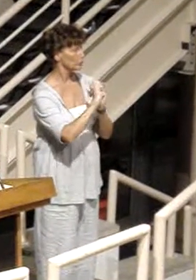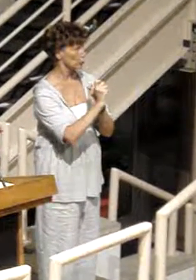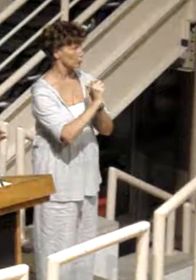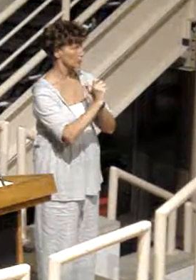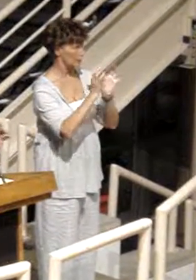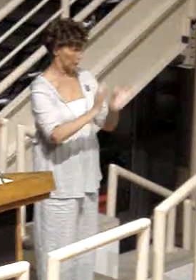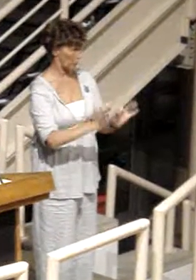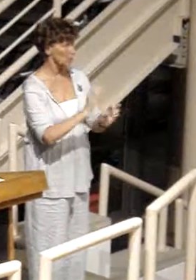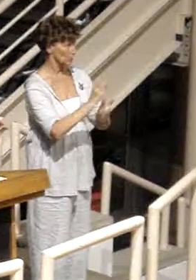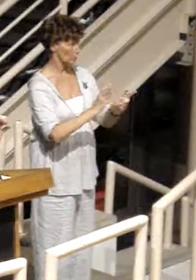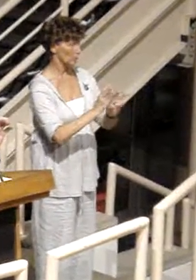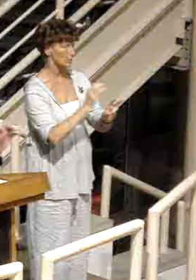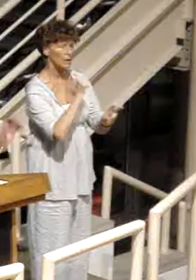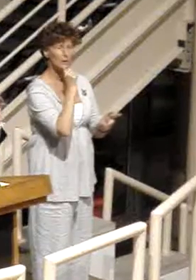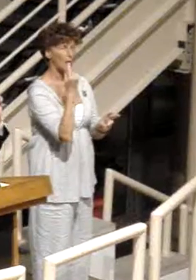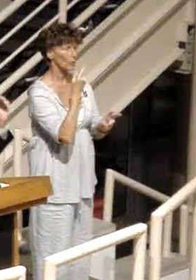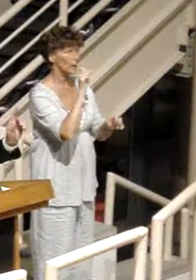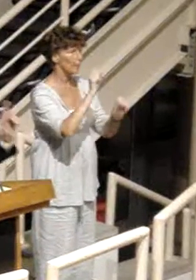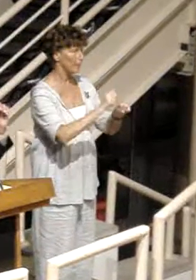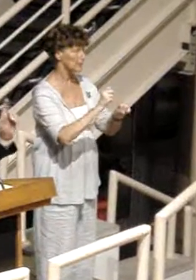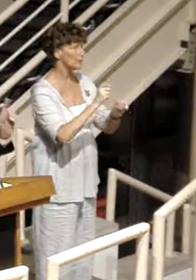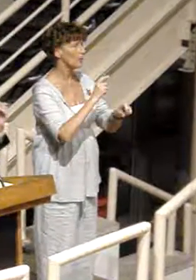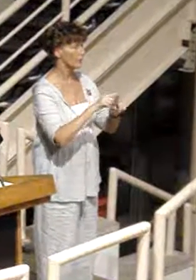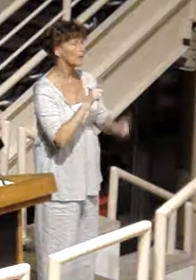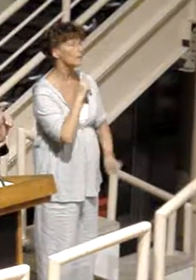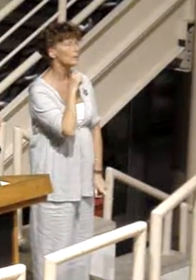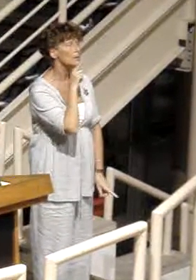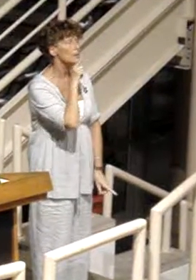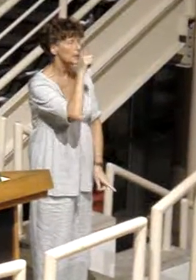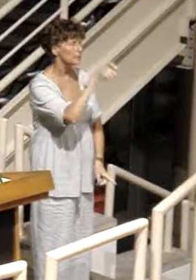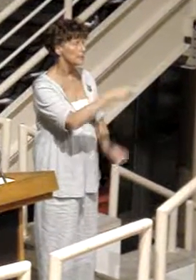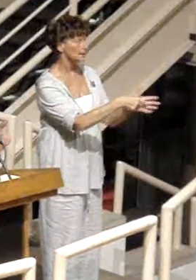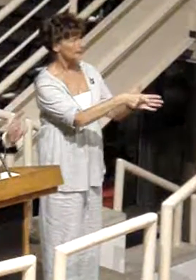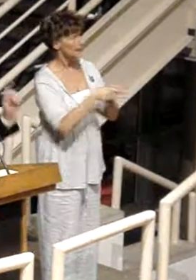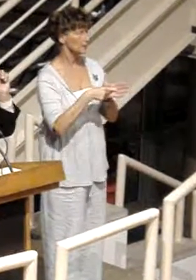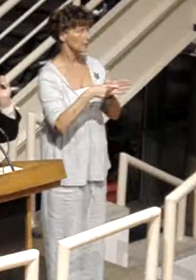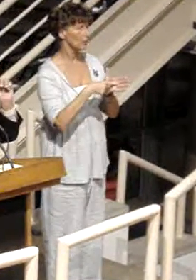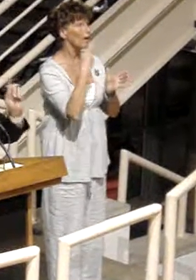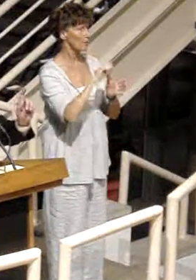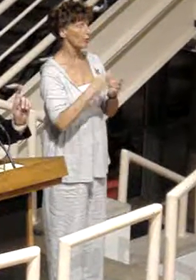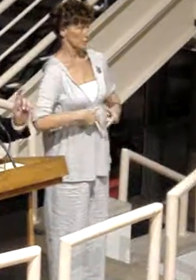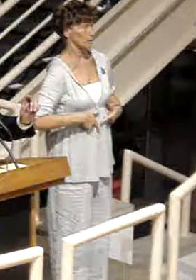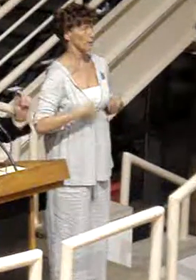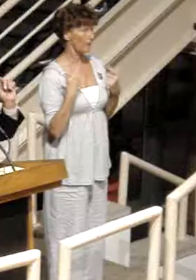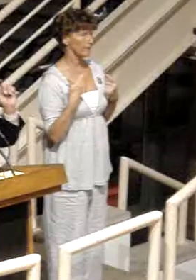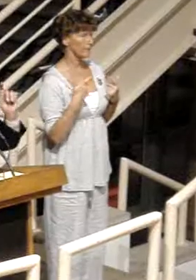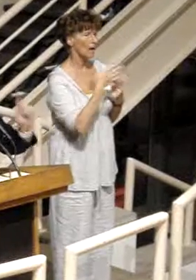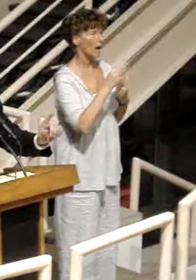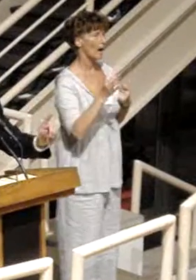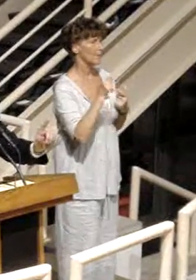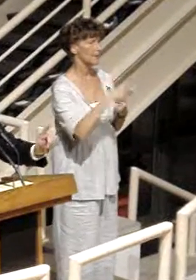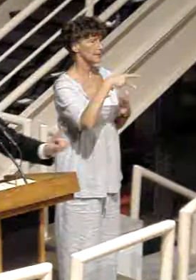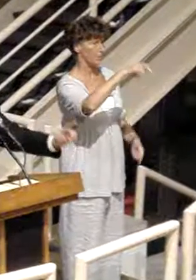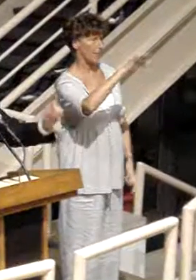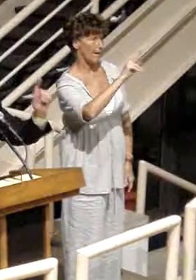is not only possible but absolutely necessary for the survival of this